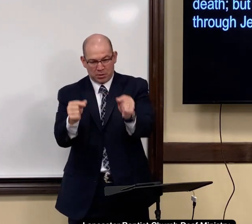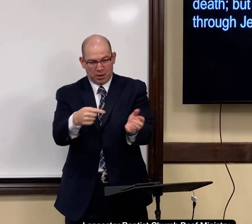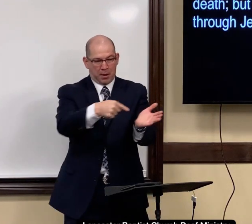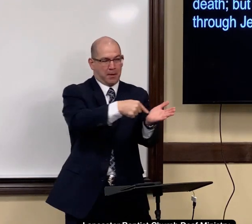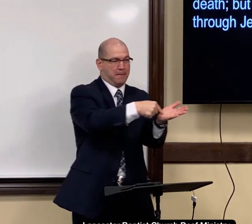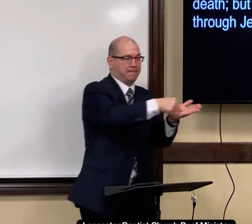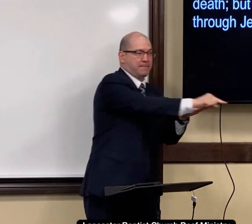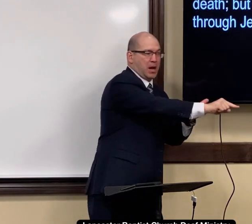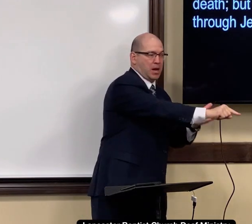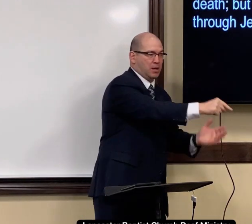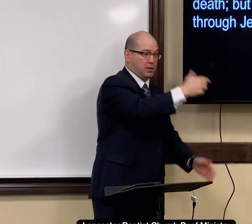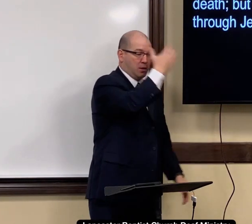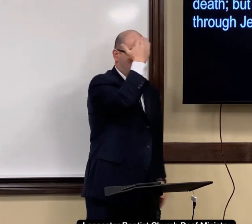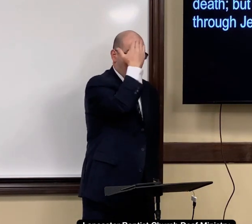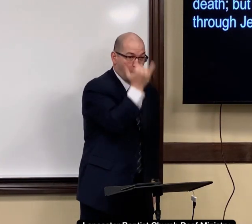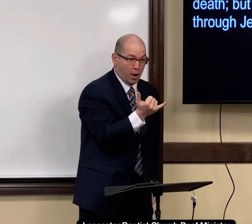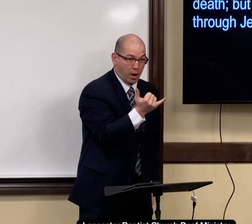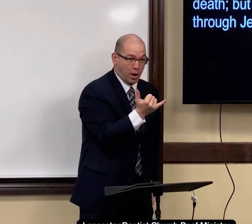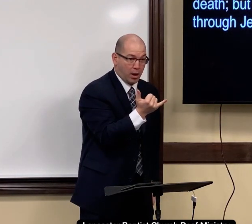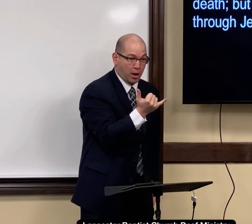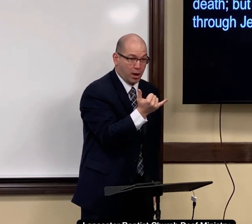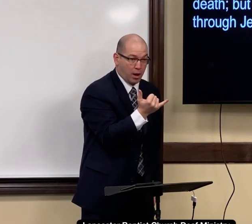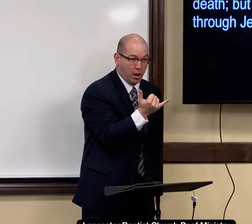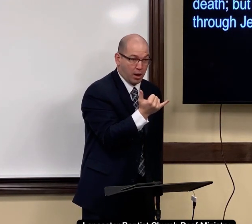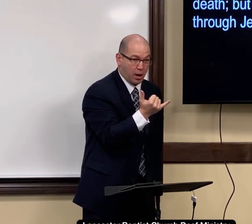And McDonald's will pay them. Why will they pay them?